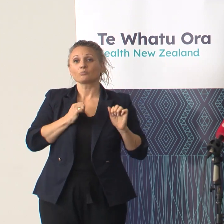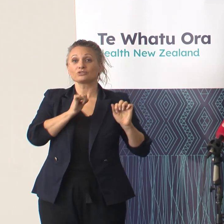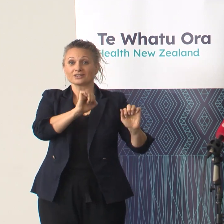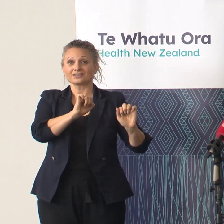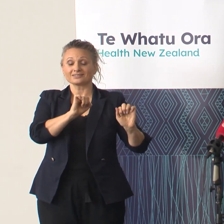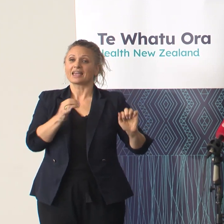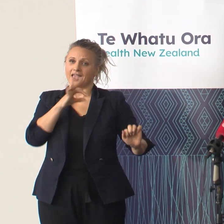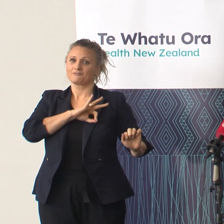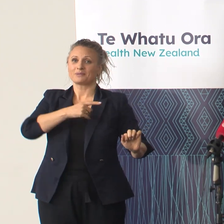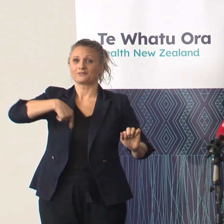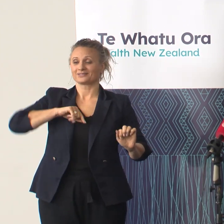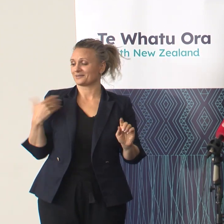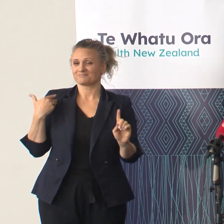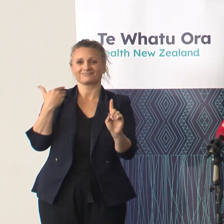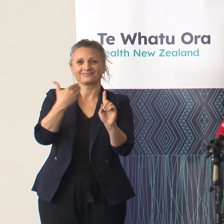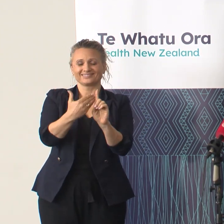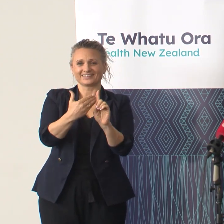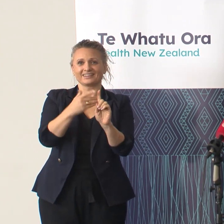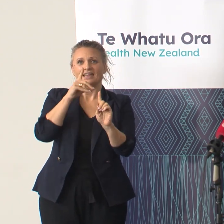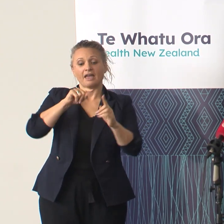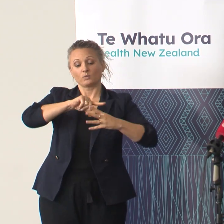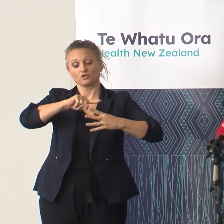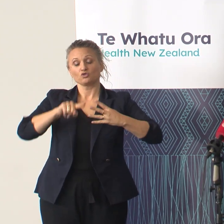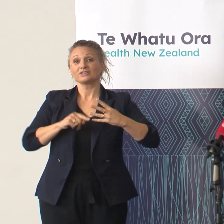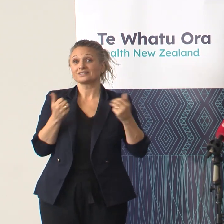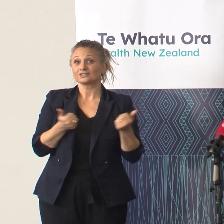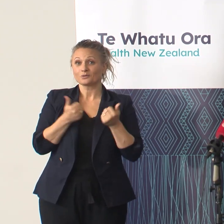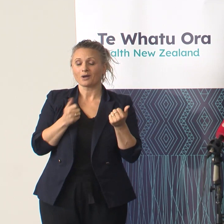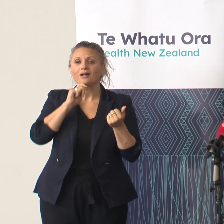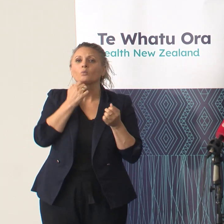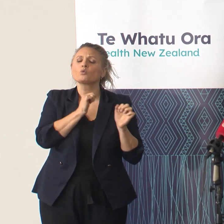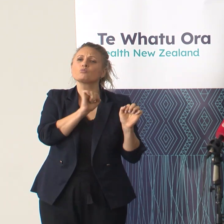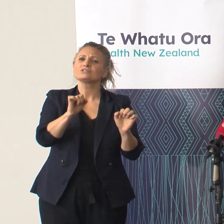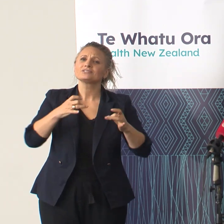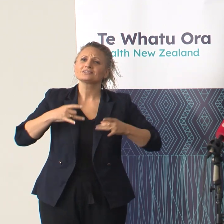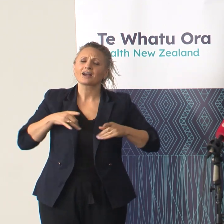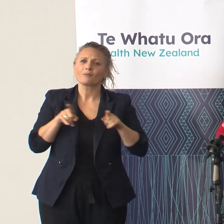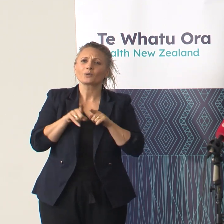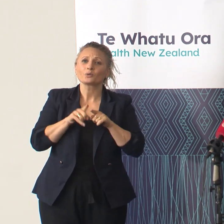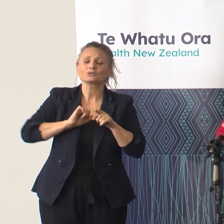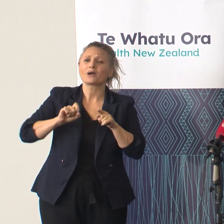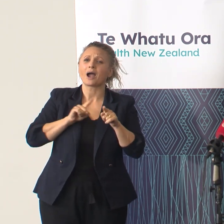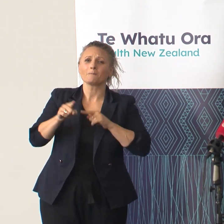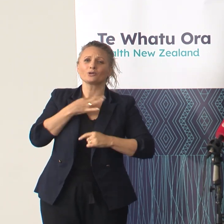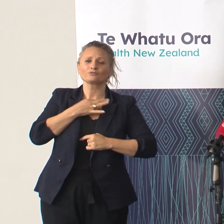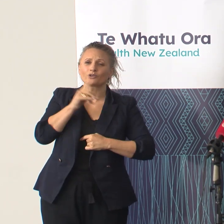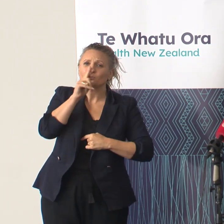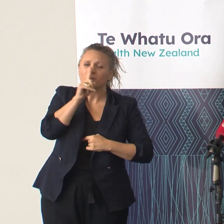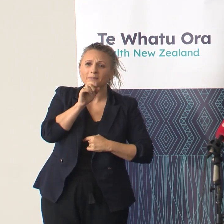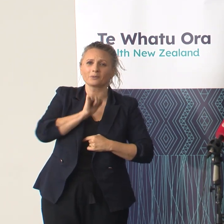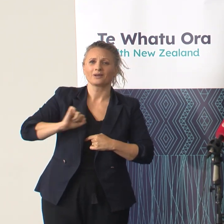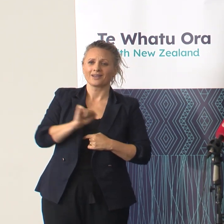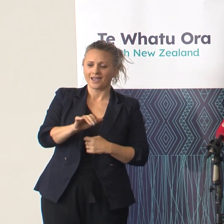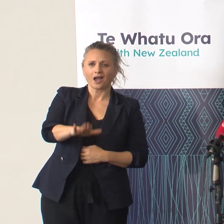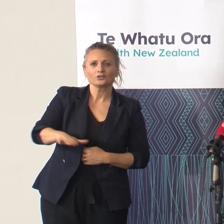If we do these basic things well, we'll help protect not only ourselves, but our most vulnerable people, our tamariki, our older people,